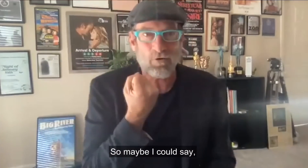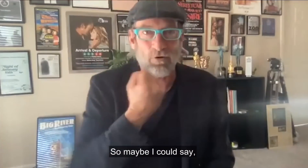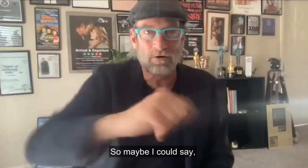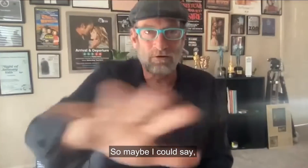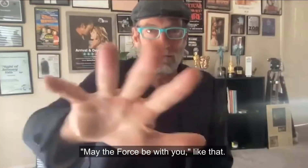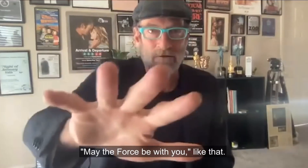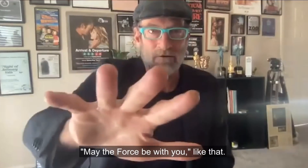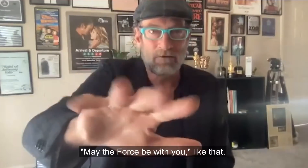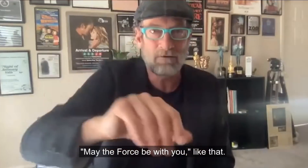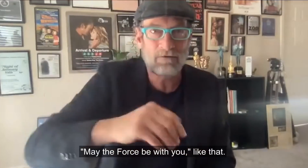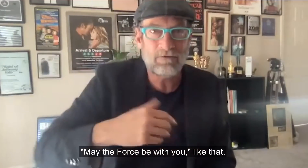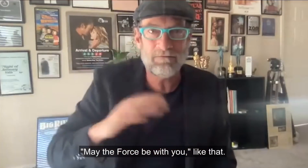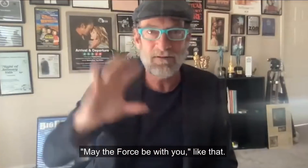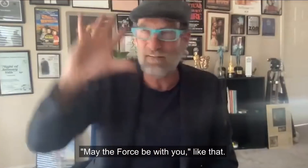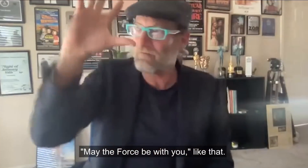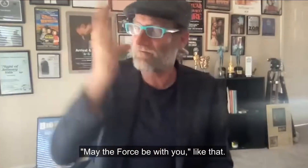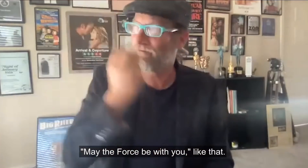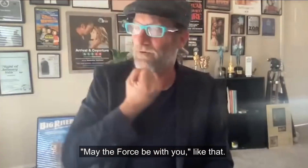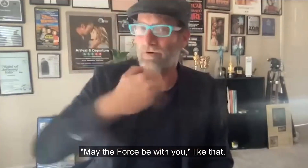could say, may the force be with you, like that.